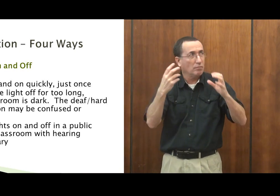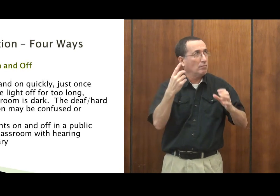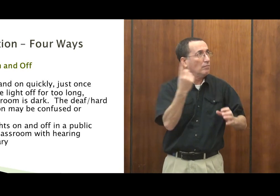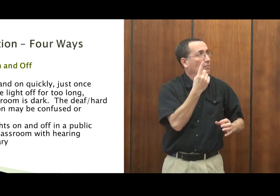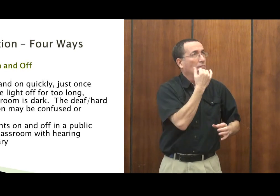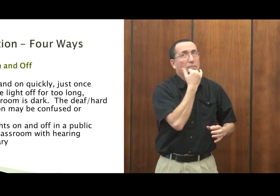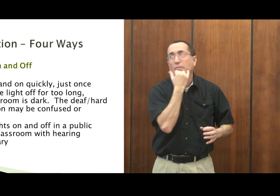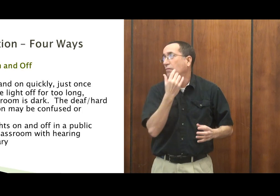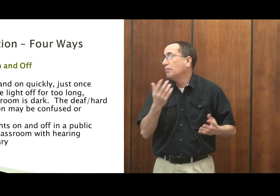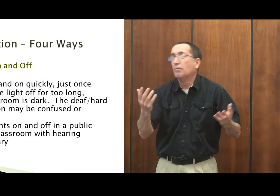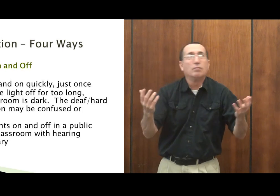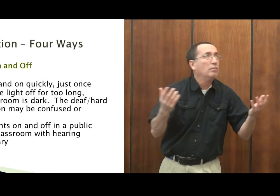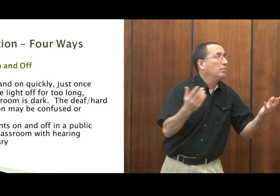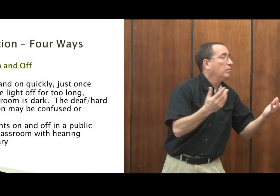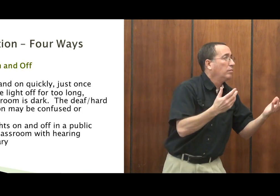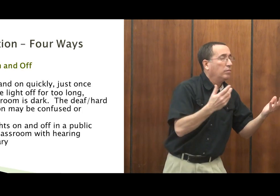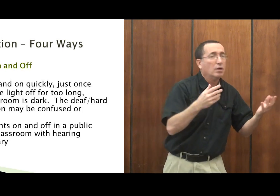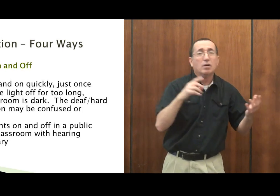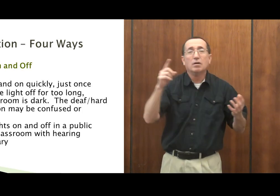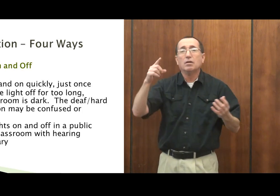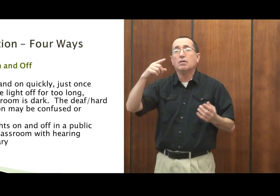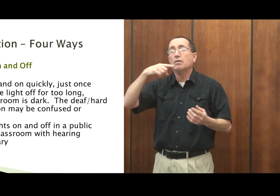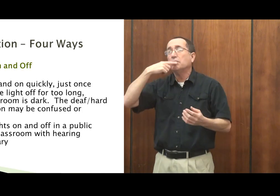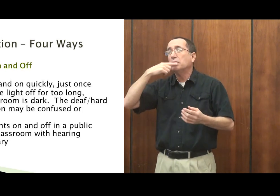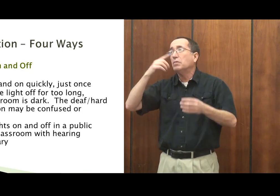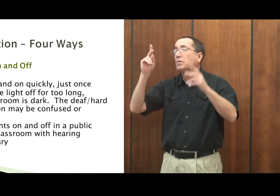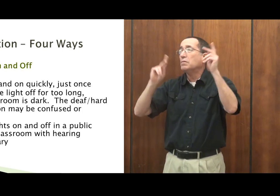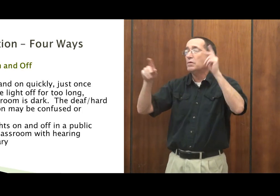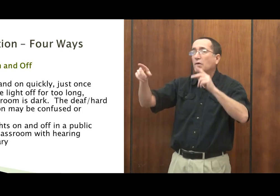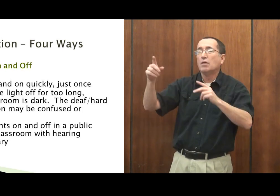going on? Is something wrong? Is the power going out or something like that?